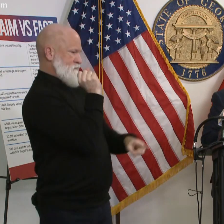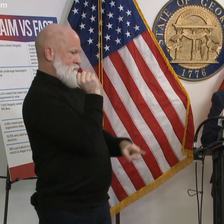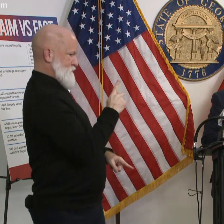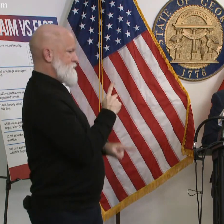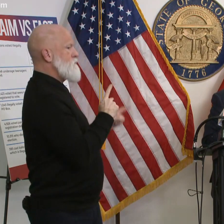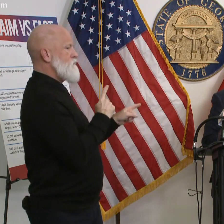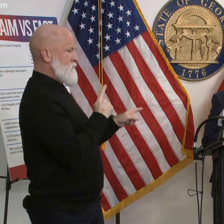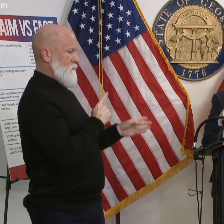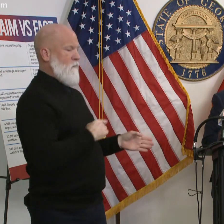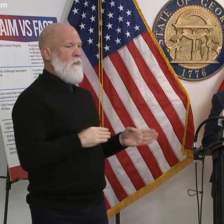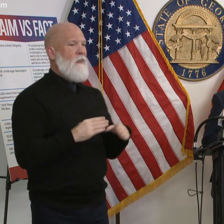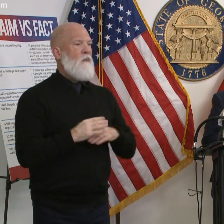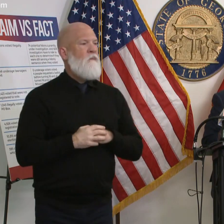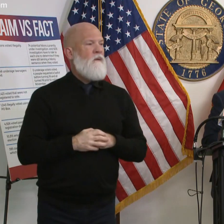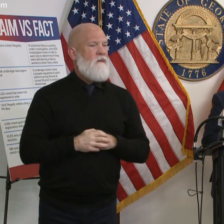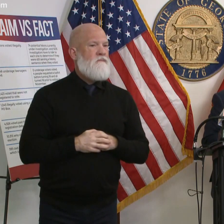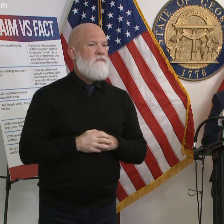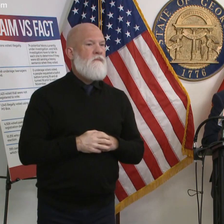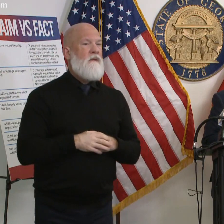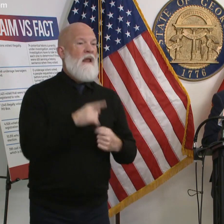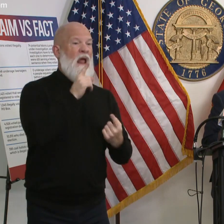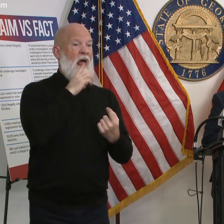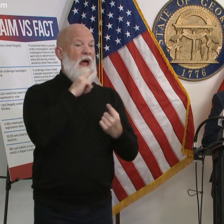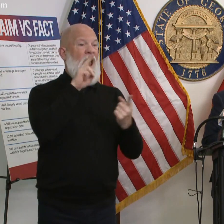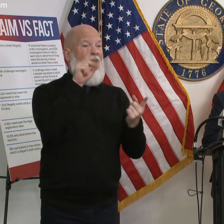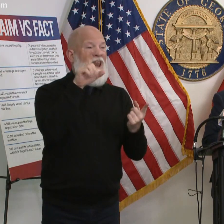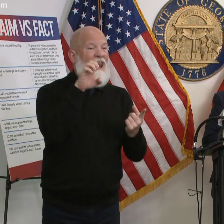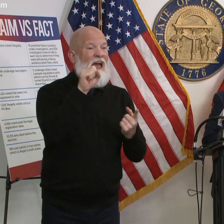a blowout you know who knows let's see